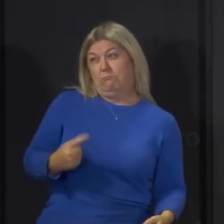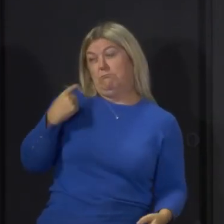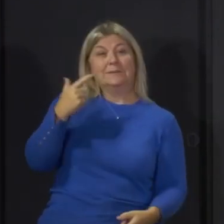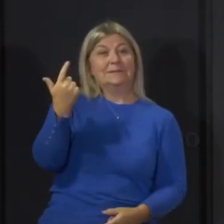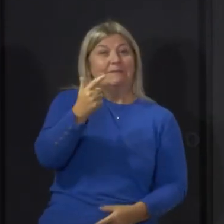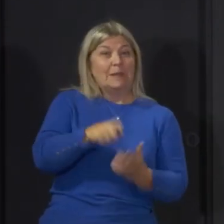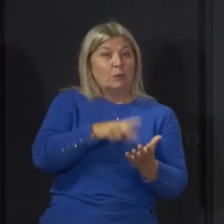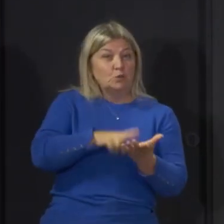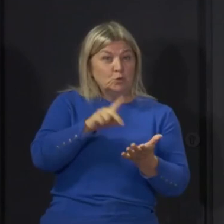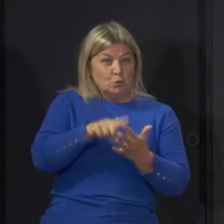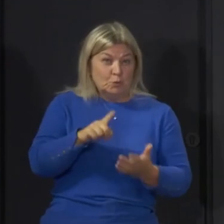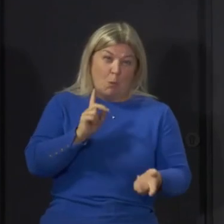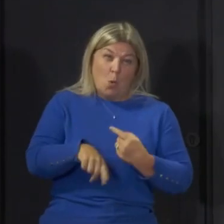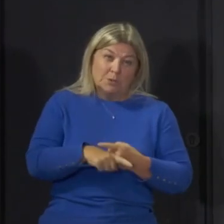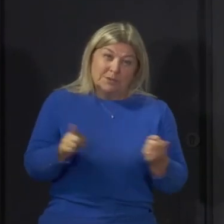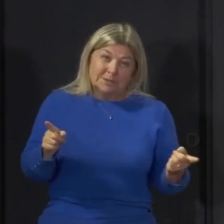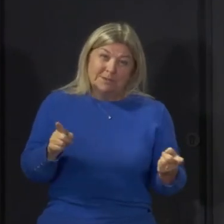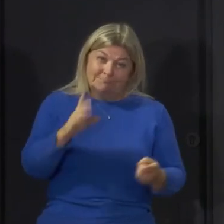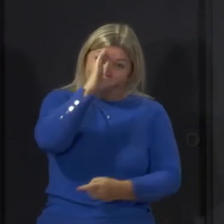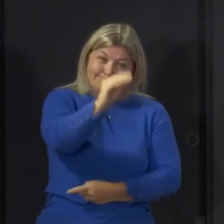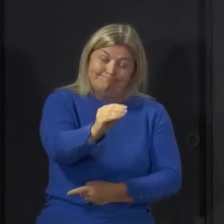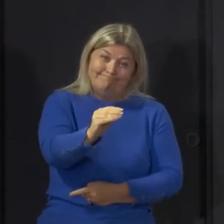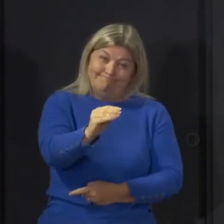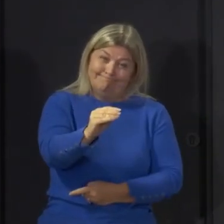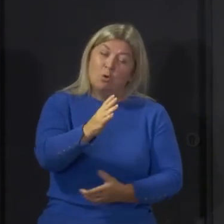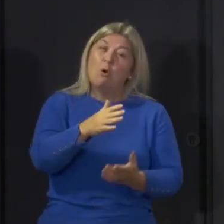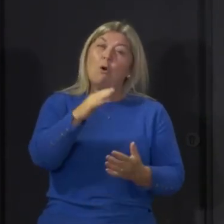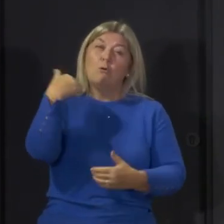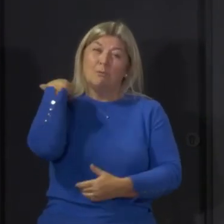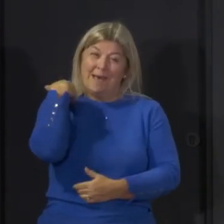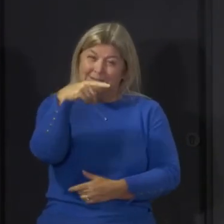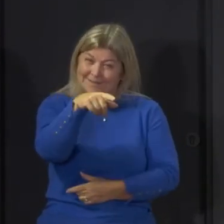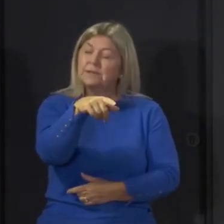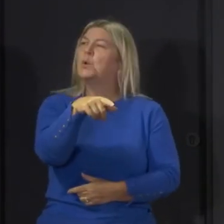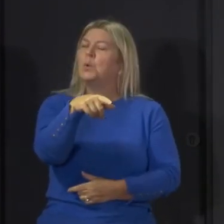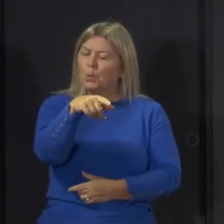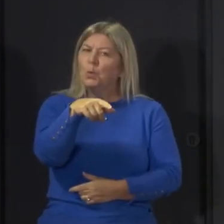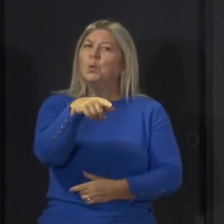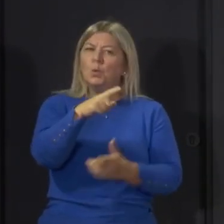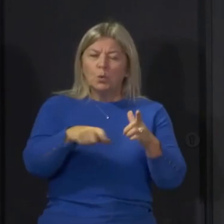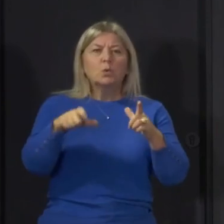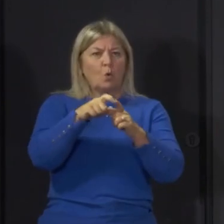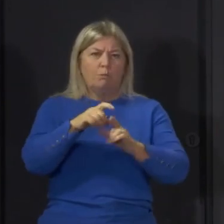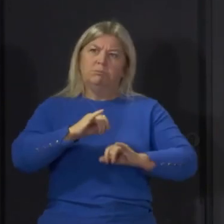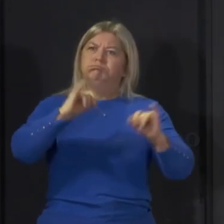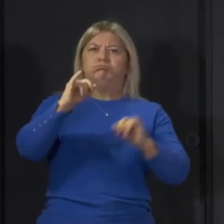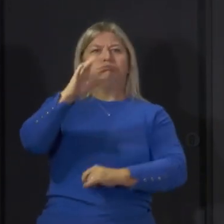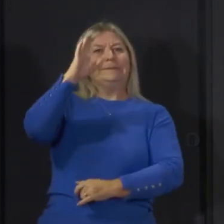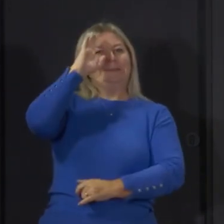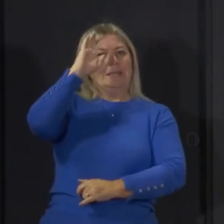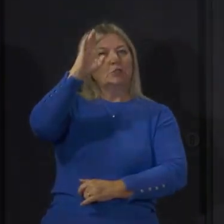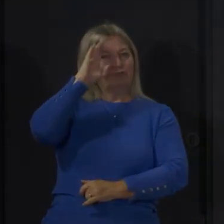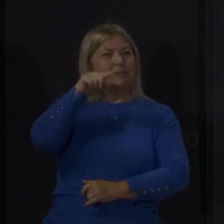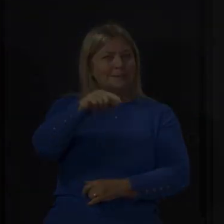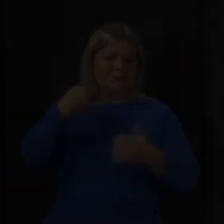June. It is therefore a very sharp reminder of the fact that COVID is an extremely dangerous virus, as well as